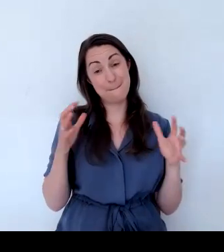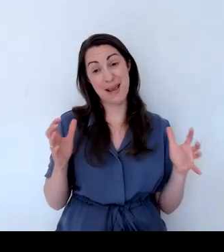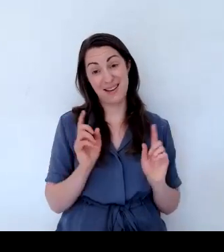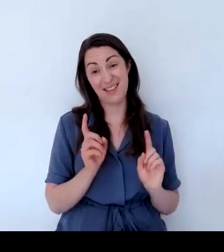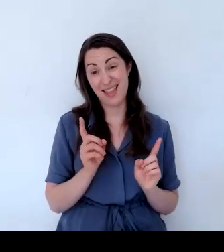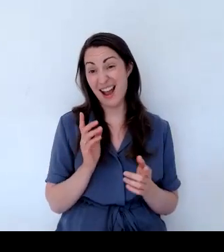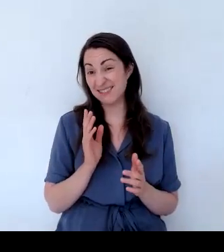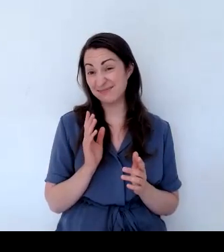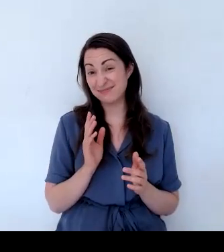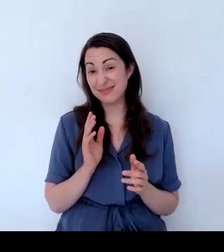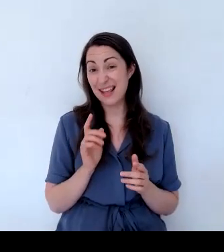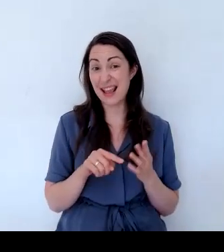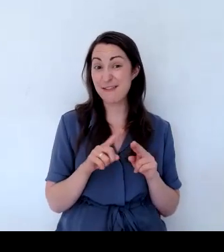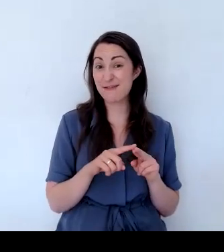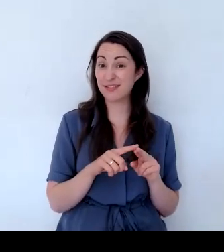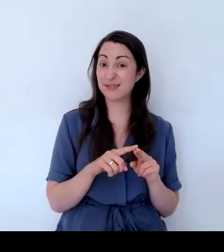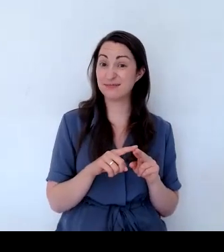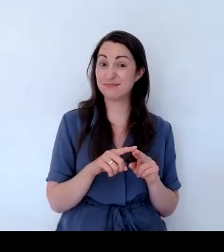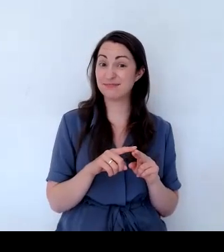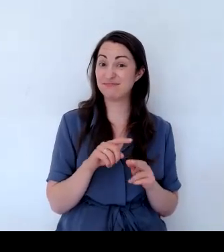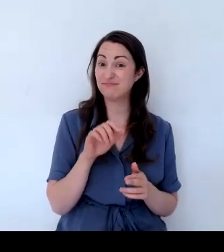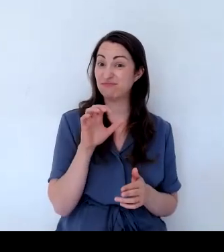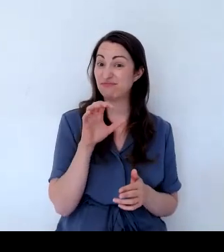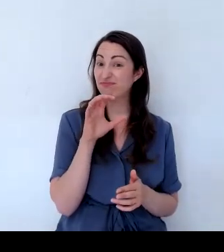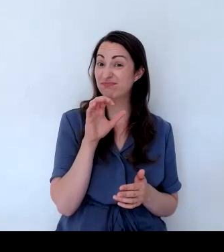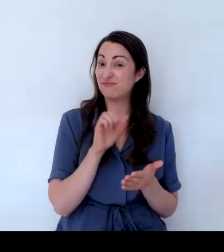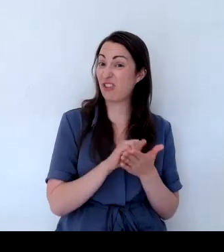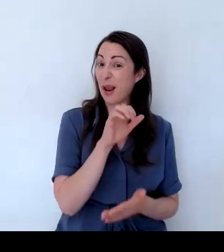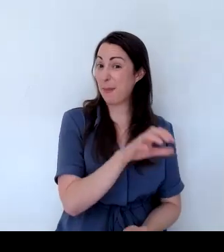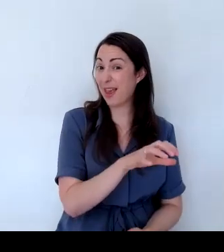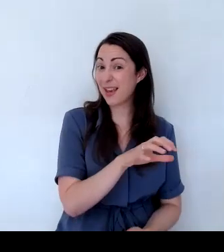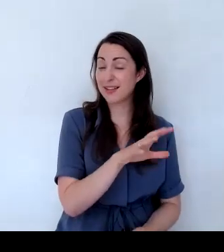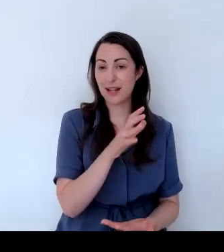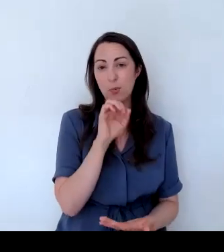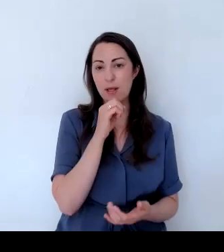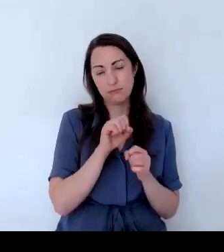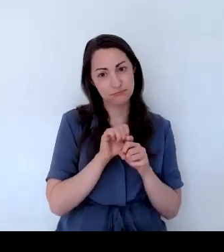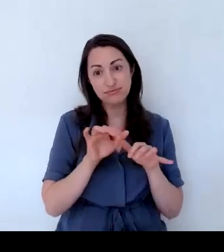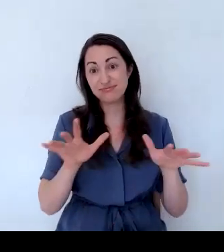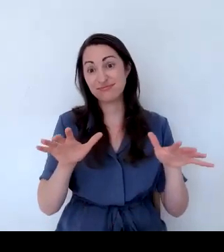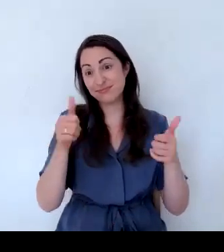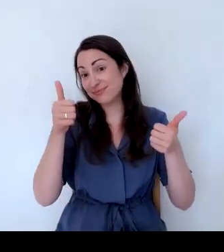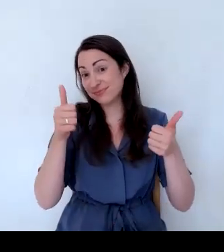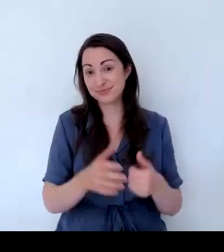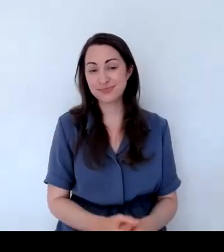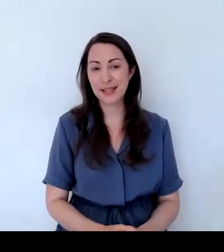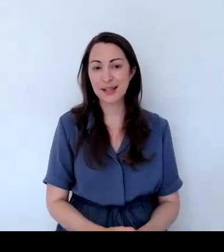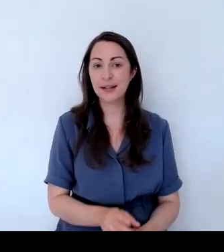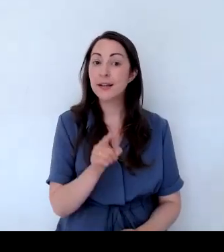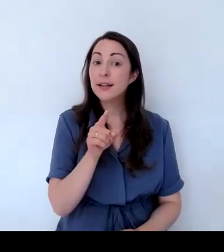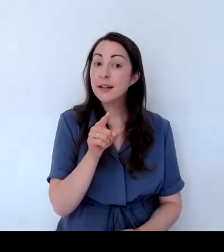position. So it is a really good one. And then we've got tricolour sage,